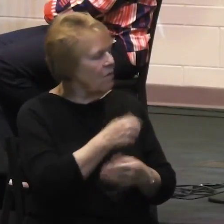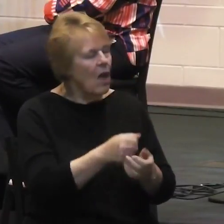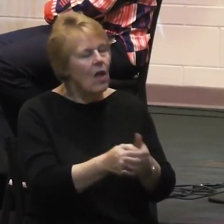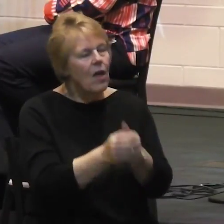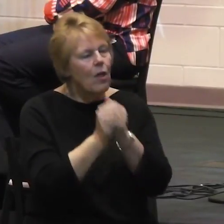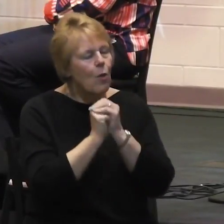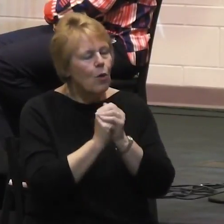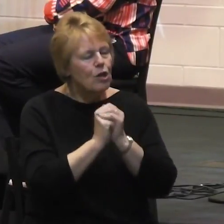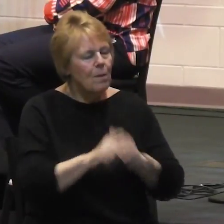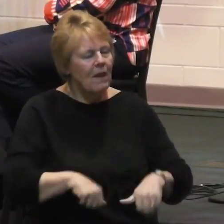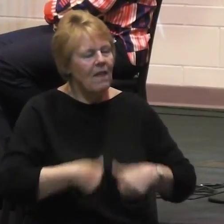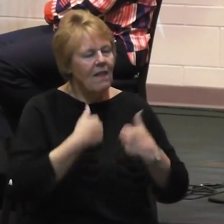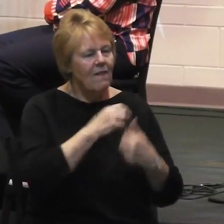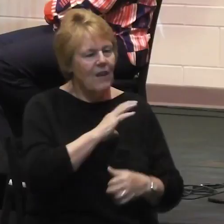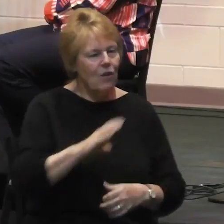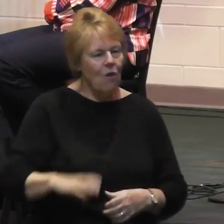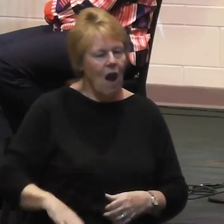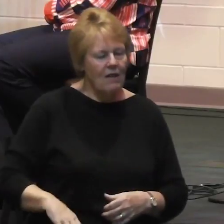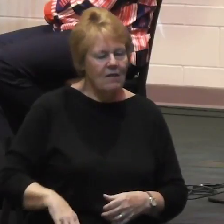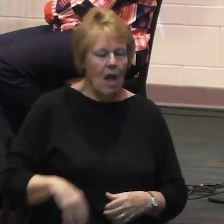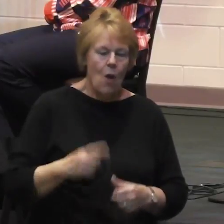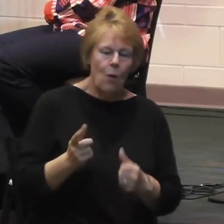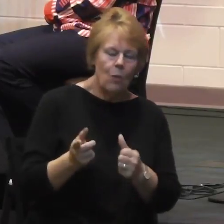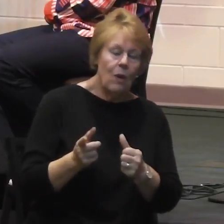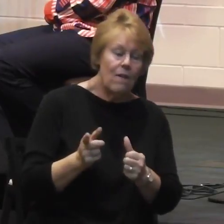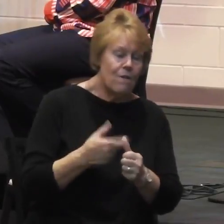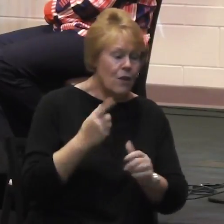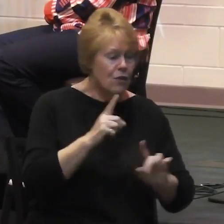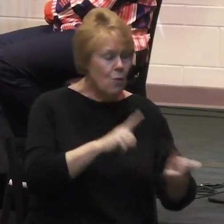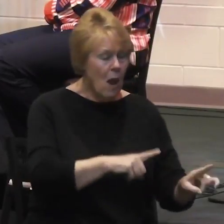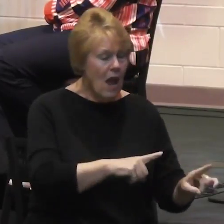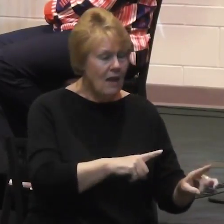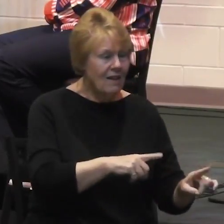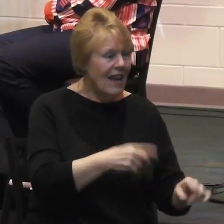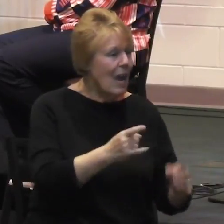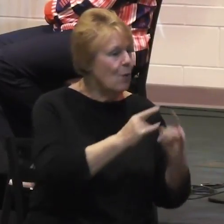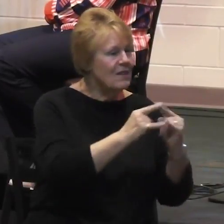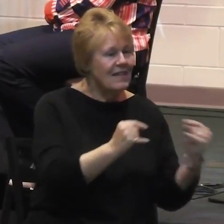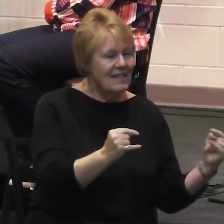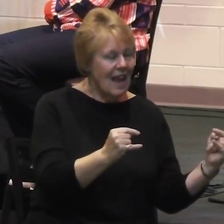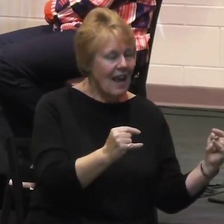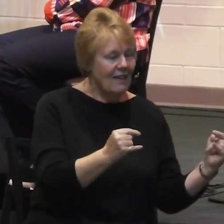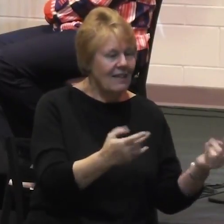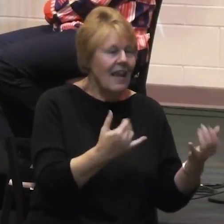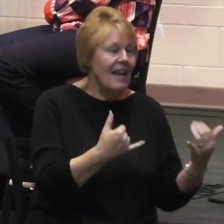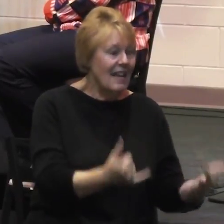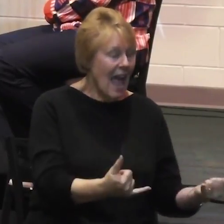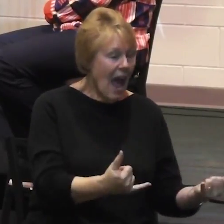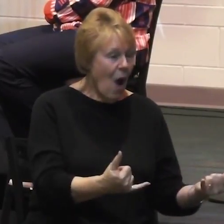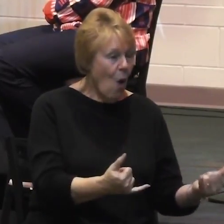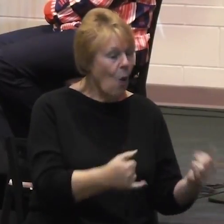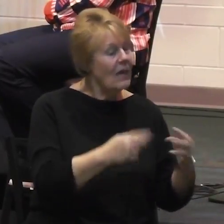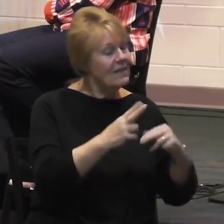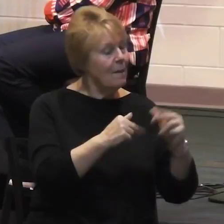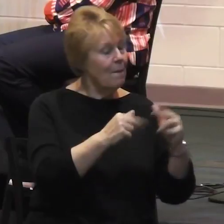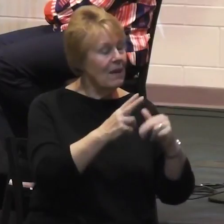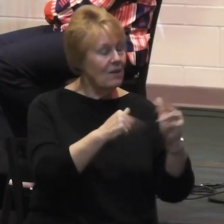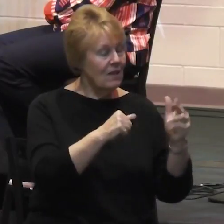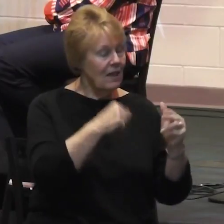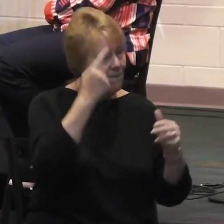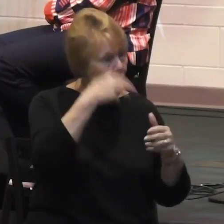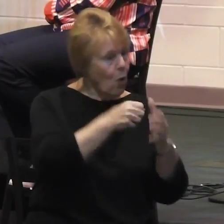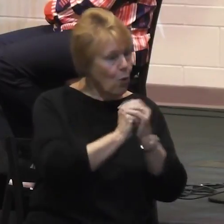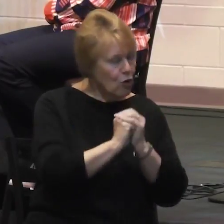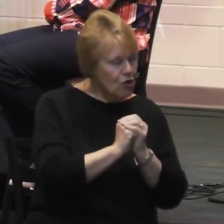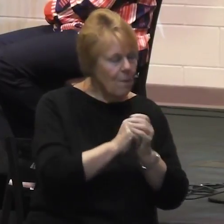And when we first went, there was just a tent, but now they have constructed a building for worship and other purposes. And then there's another